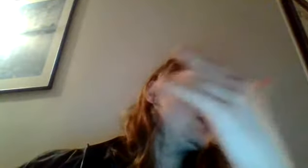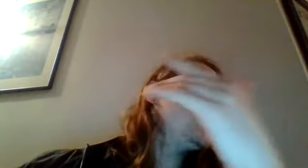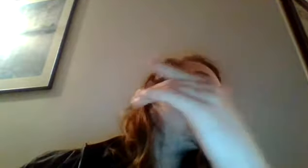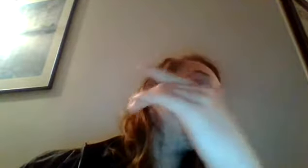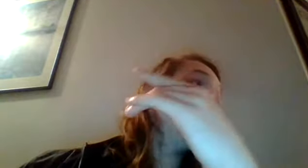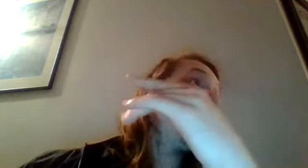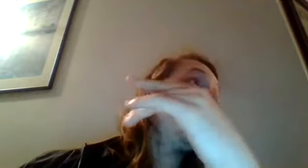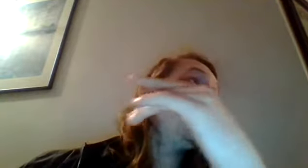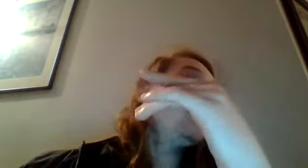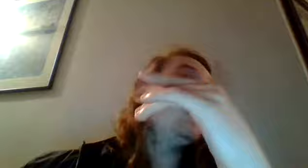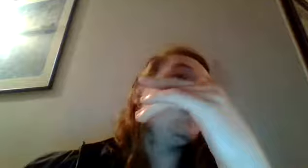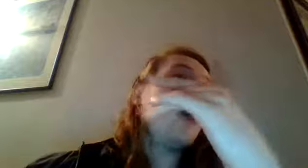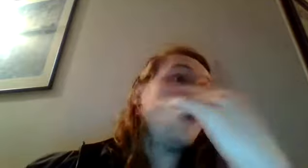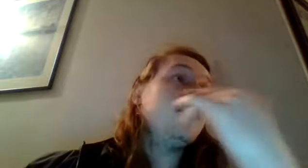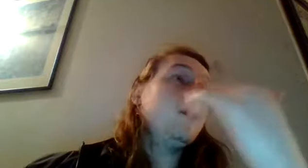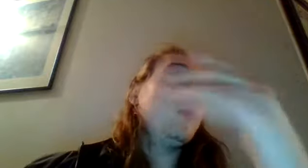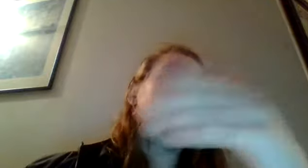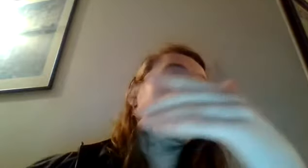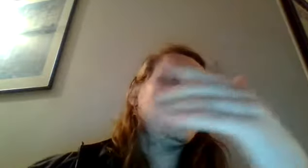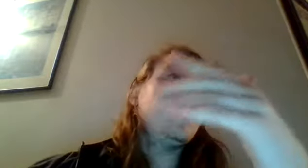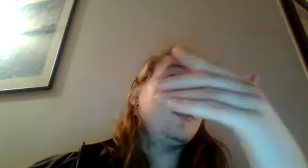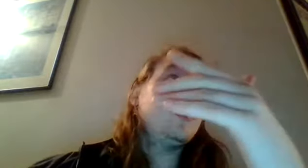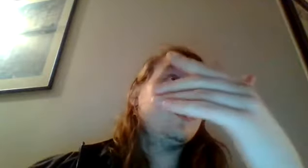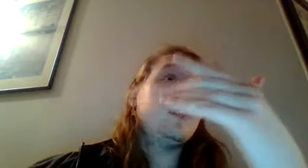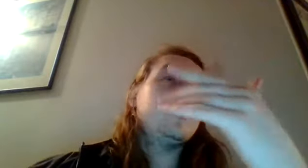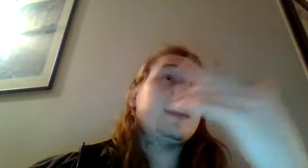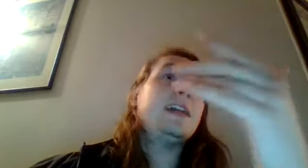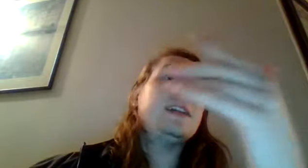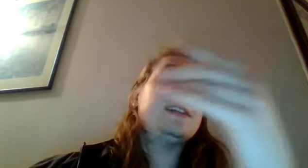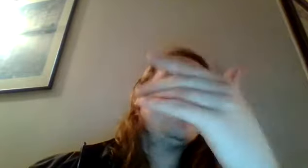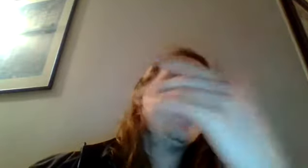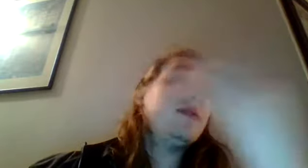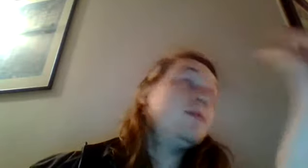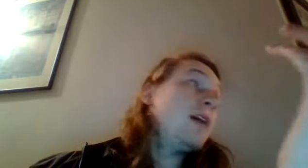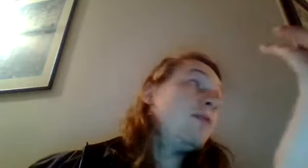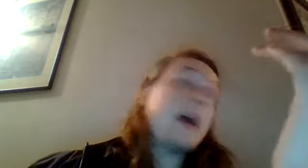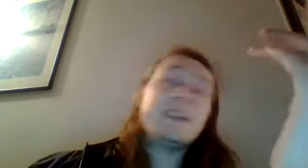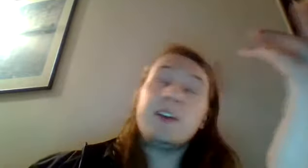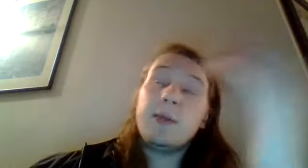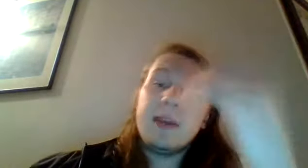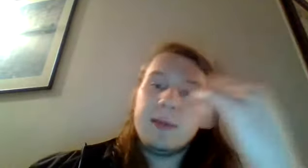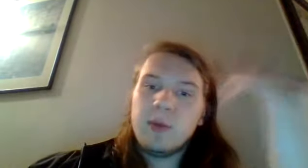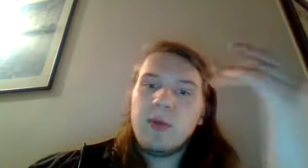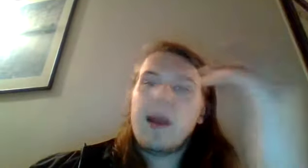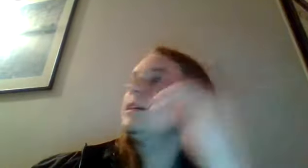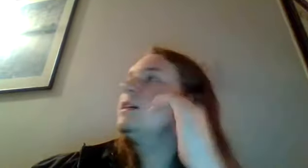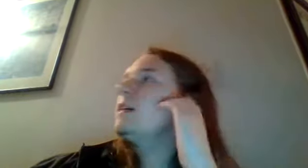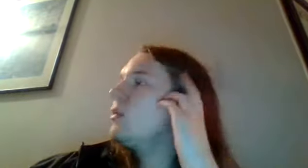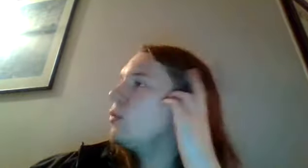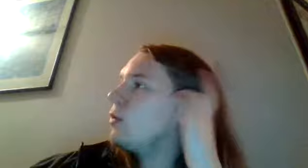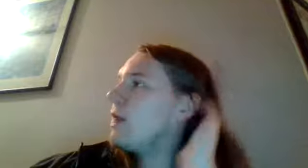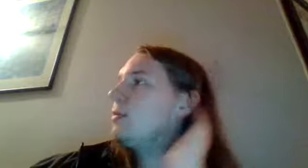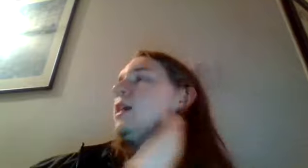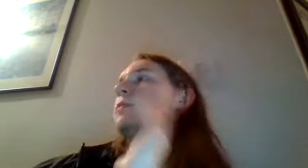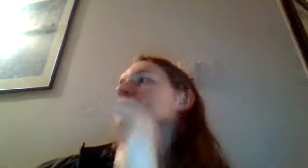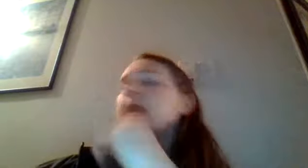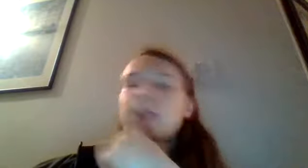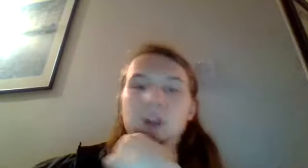who uh who have when they're you know their their sadness of of passing on becomes regret and their regret becomes you know